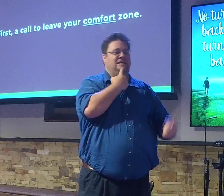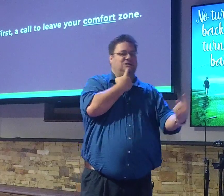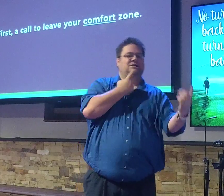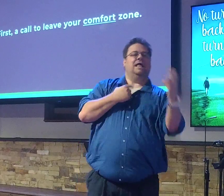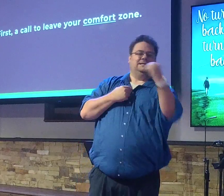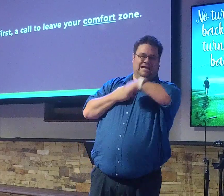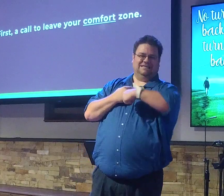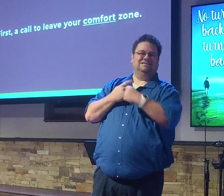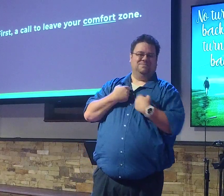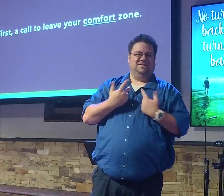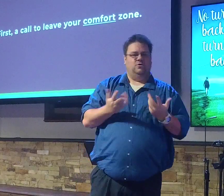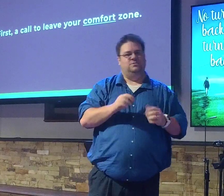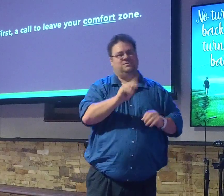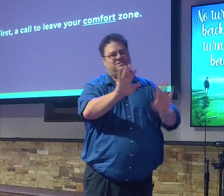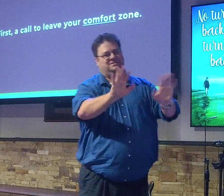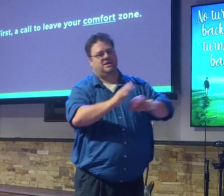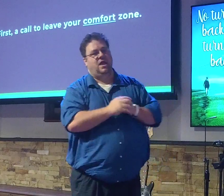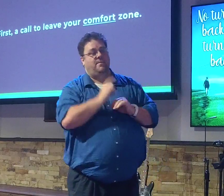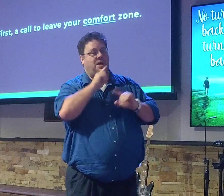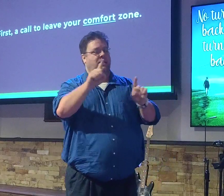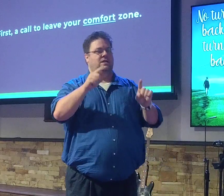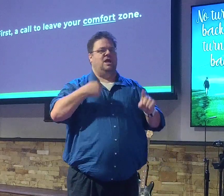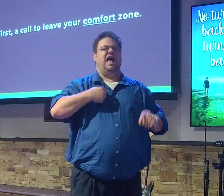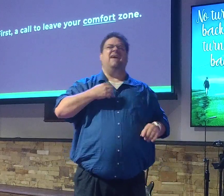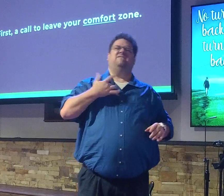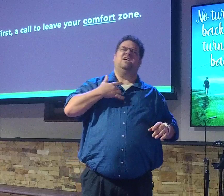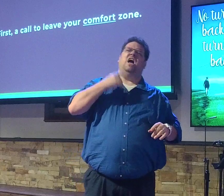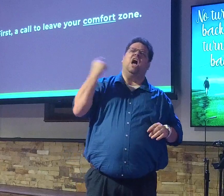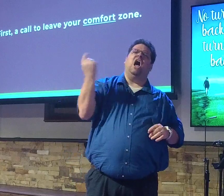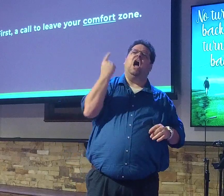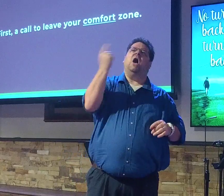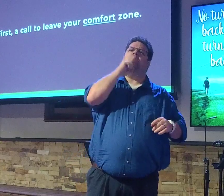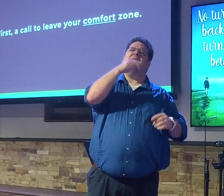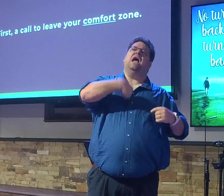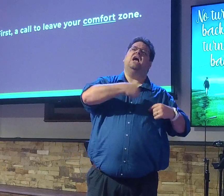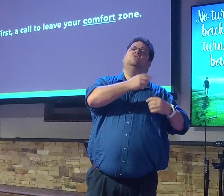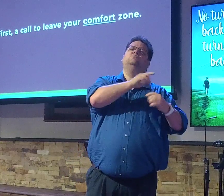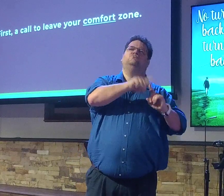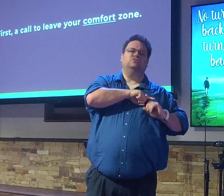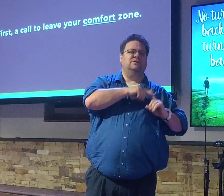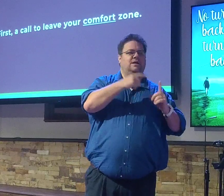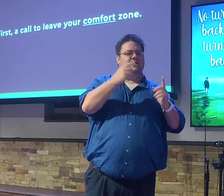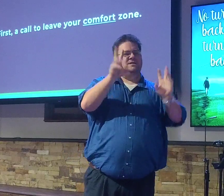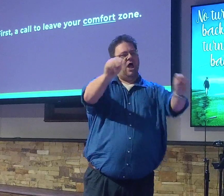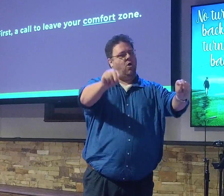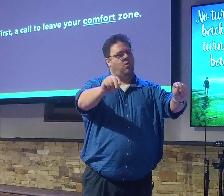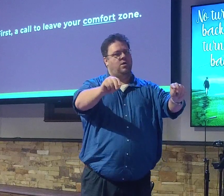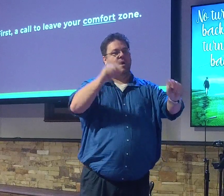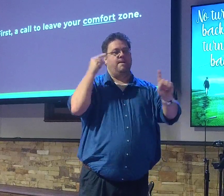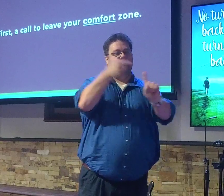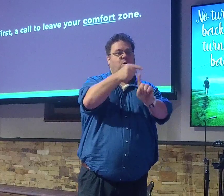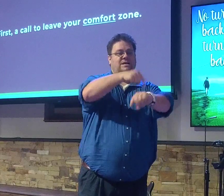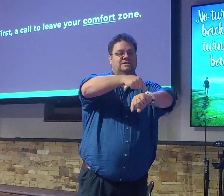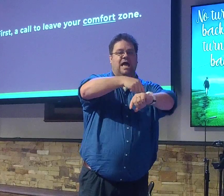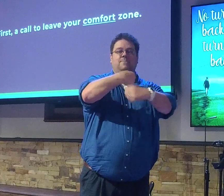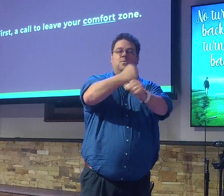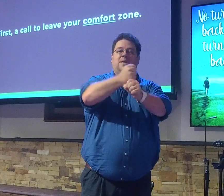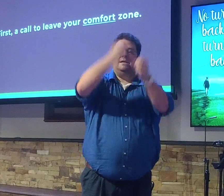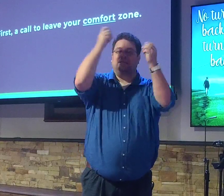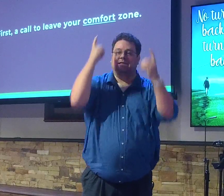I'm a Christian. I think I've always been a Christian. No, no. There's a point in time when you make a choice. You make a decision. Yes,